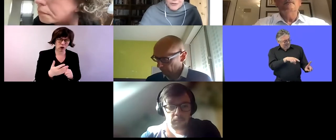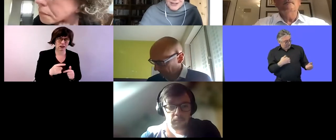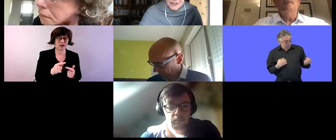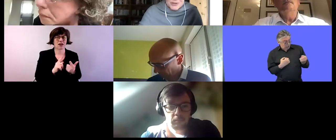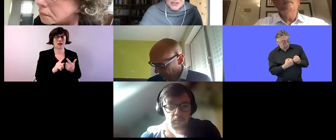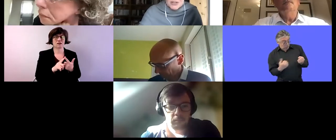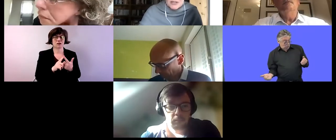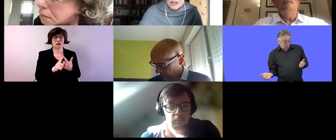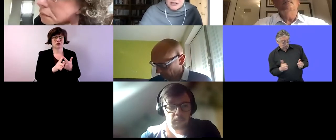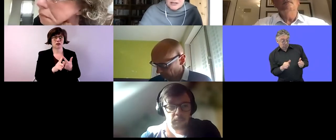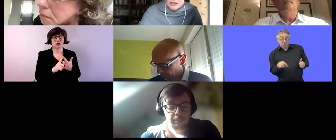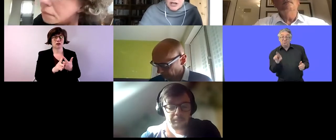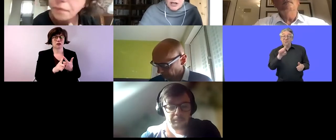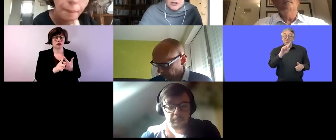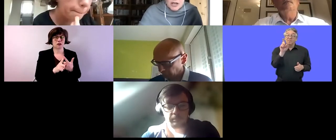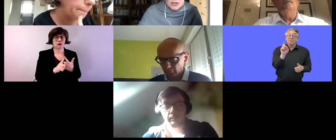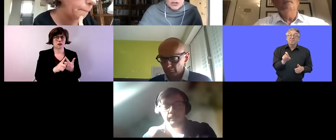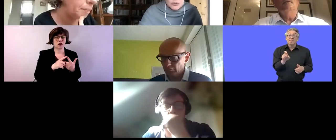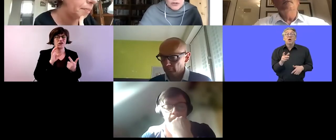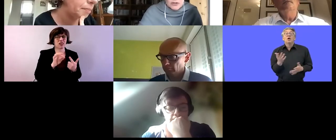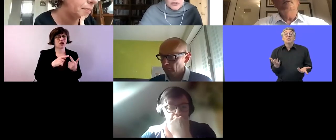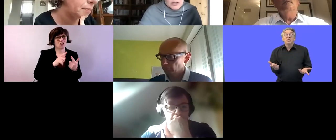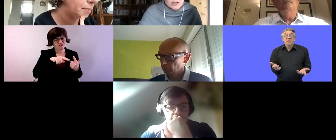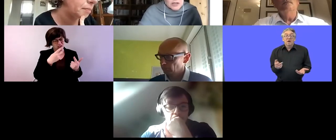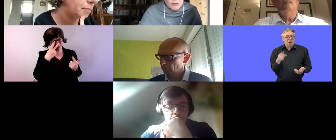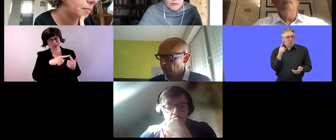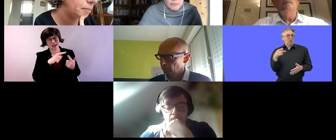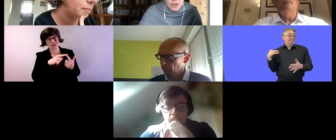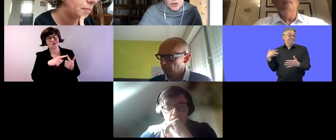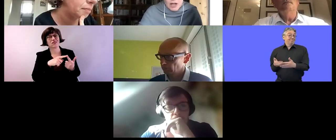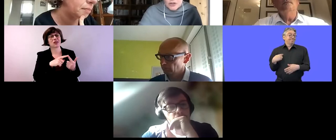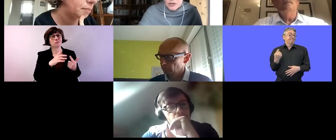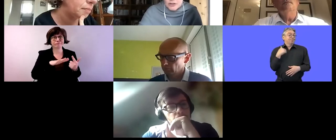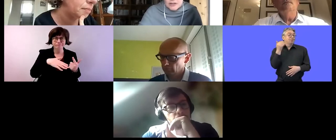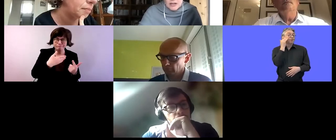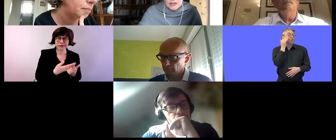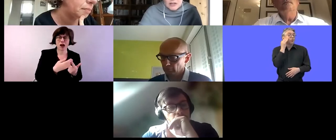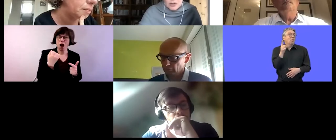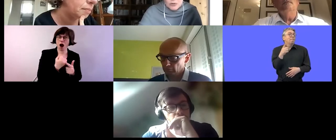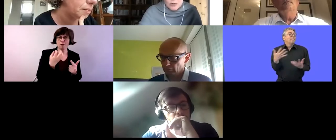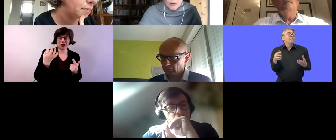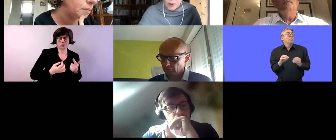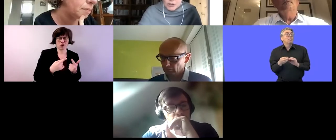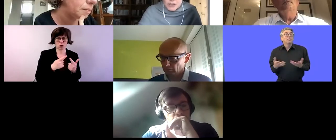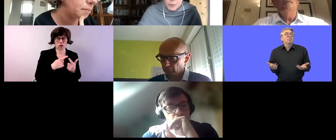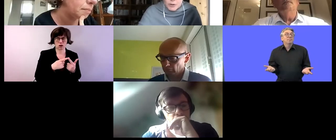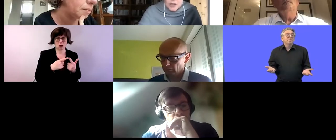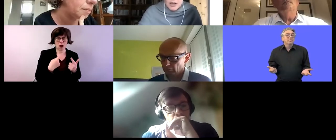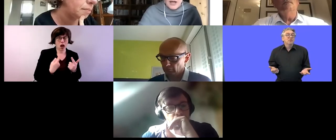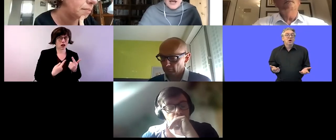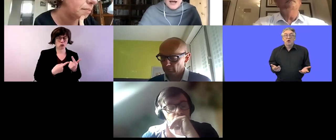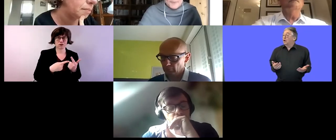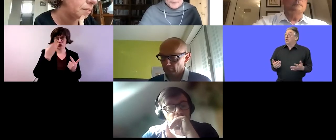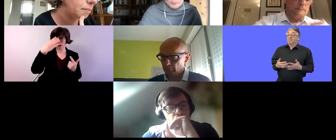one of the persistent things that uh data shows us in ireland is that one of the major challenges is access to public transport